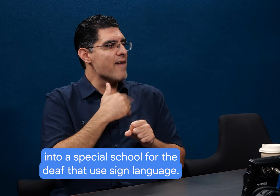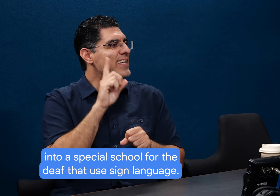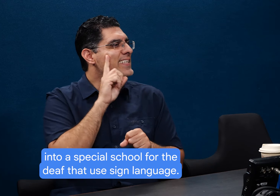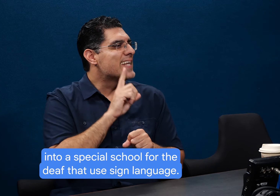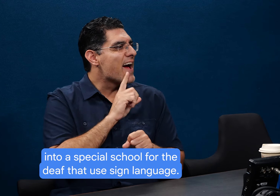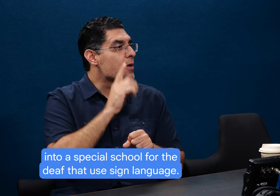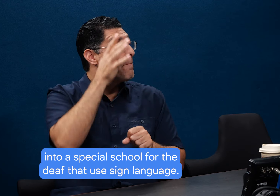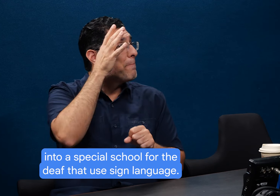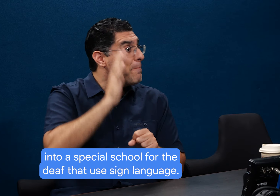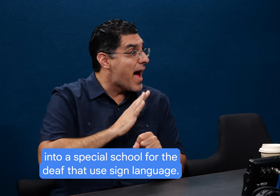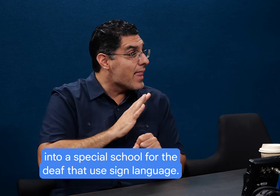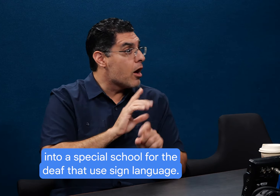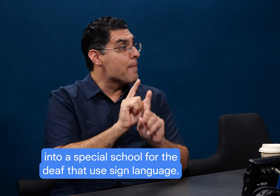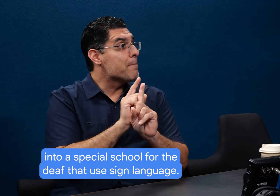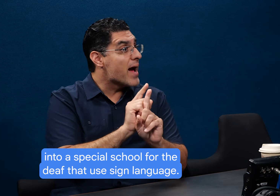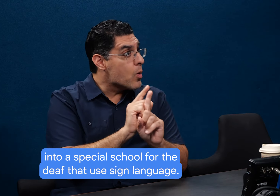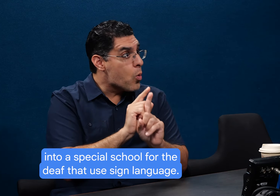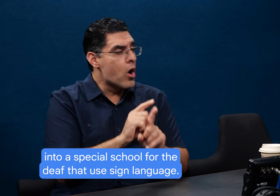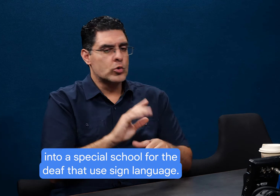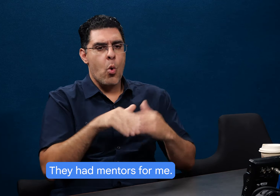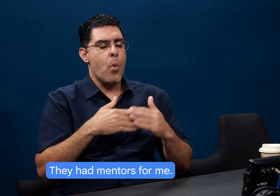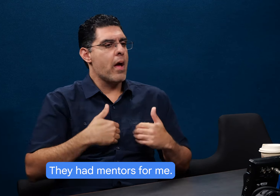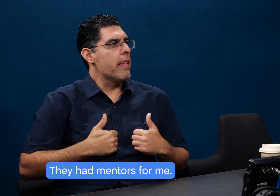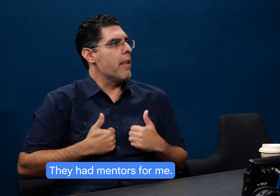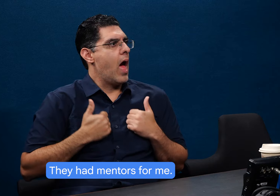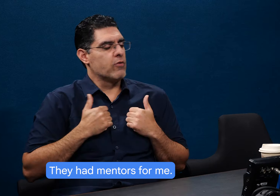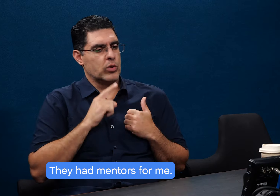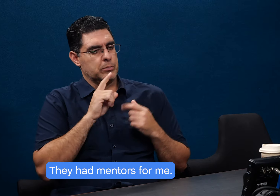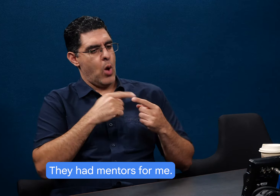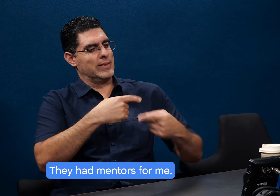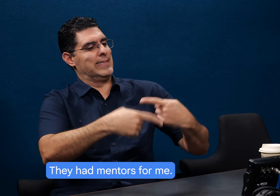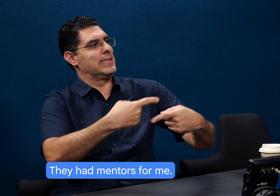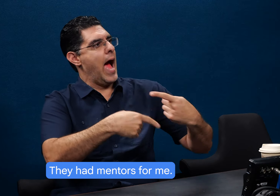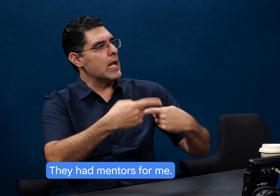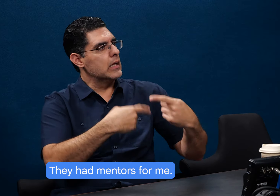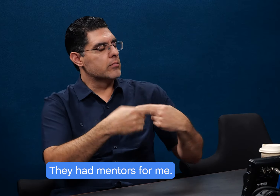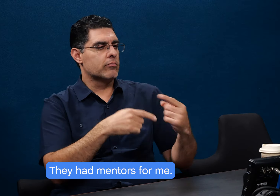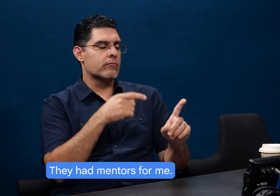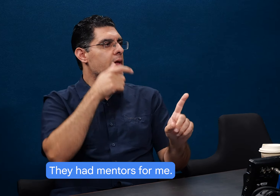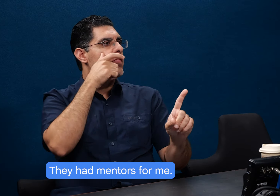a special school for the deaf that used sign language. They had mentors for me.